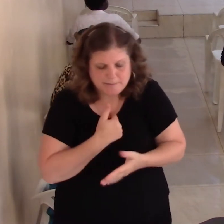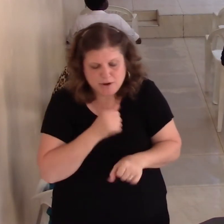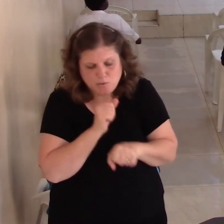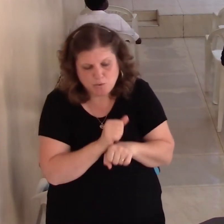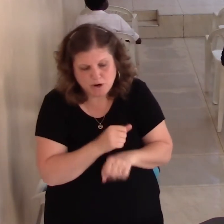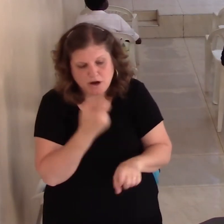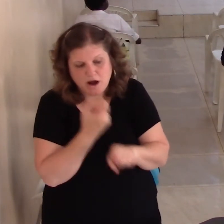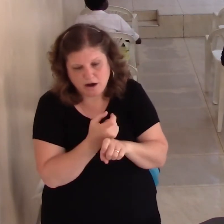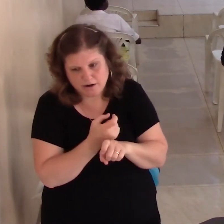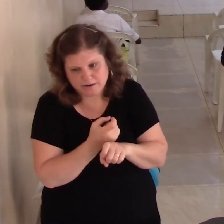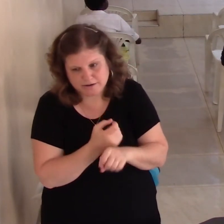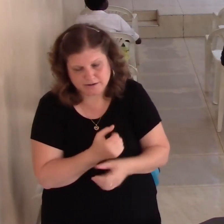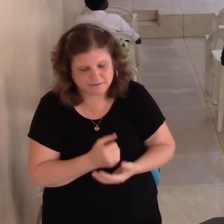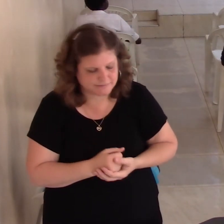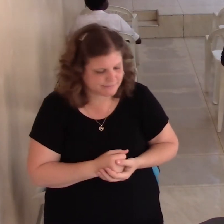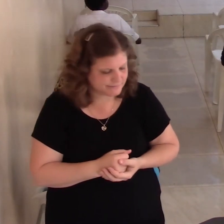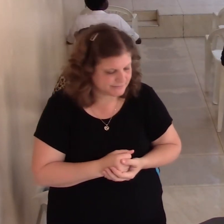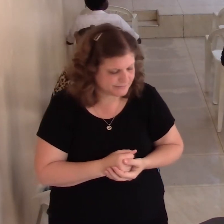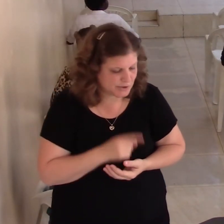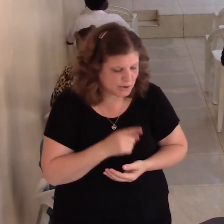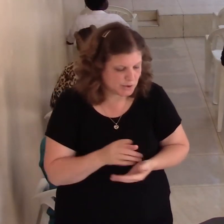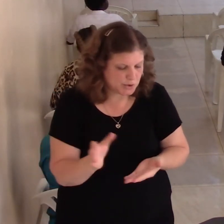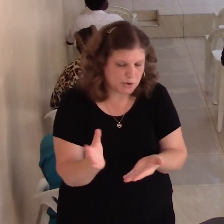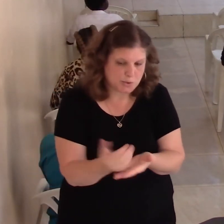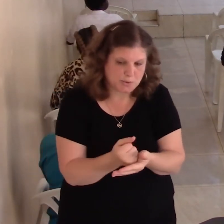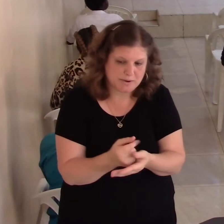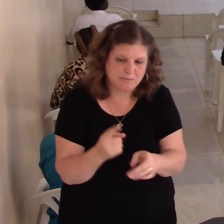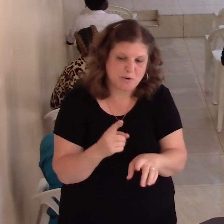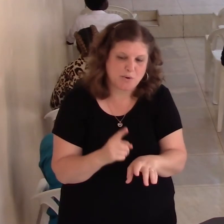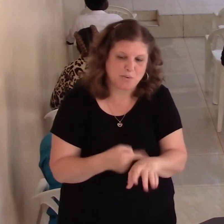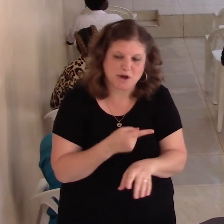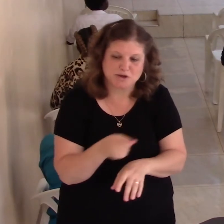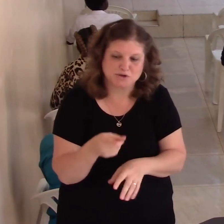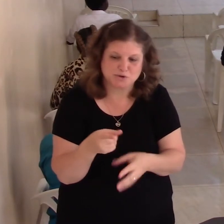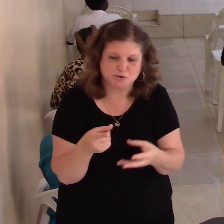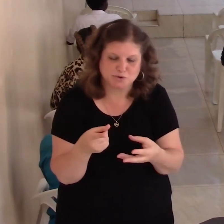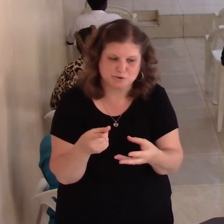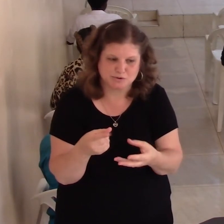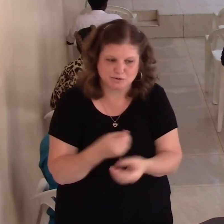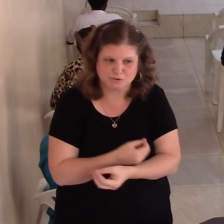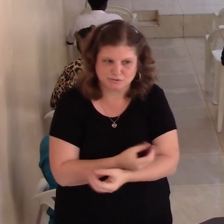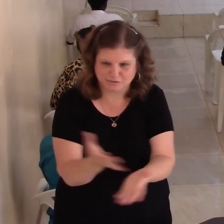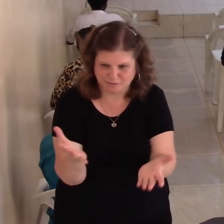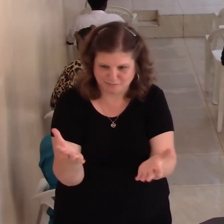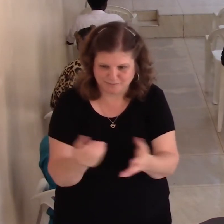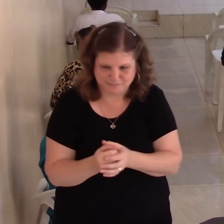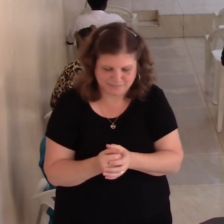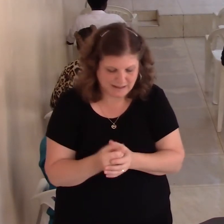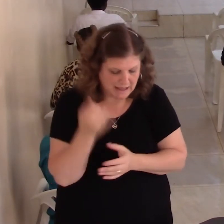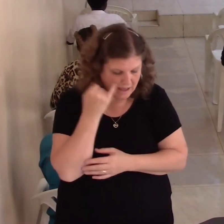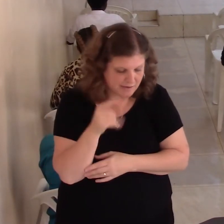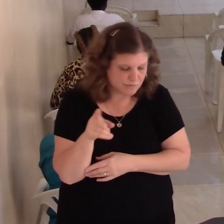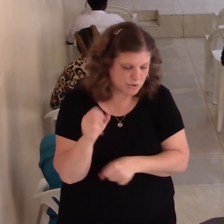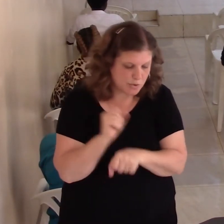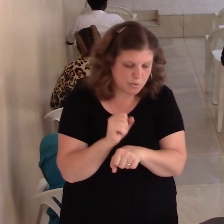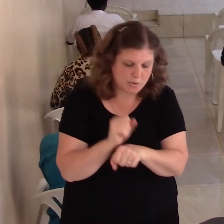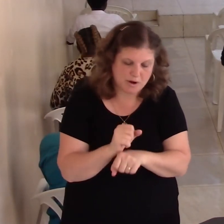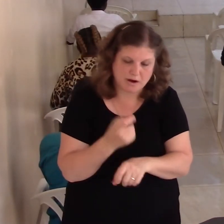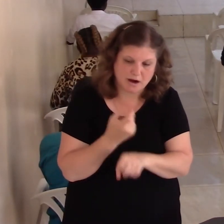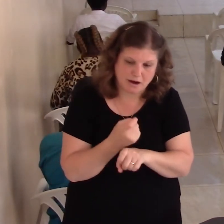But what do you reproduce on? If you're that work, hard, your boss wants you to appreciate your work. You're thankful,